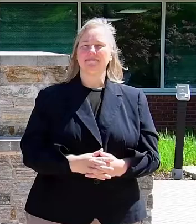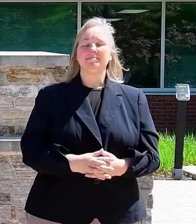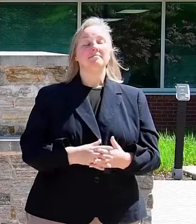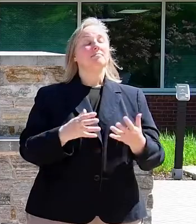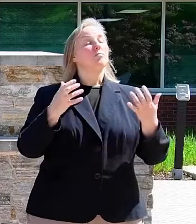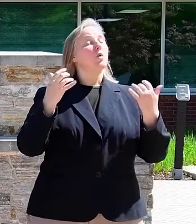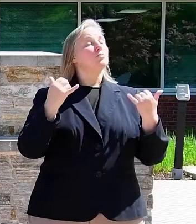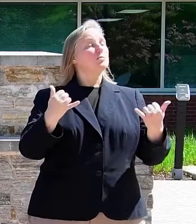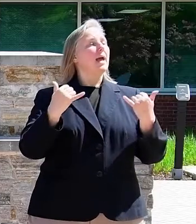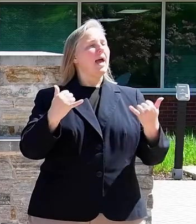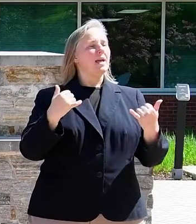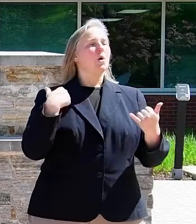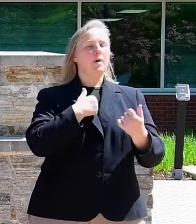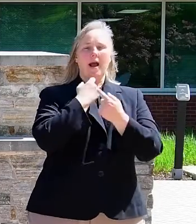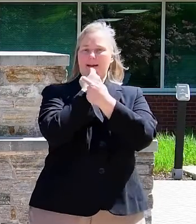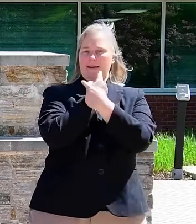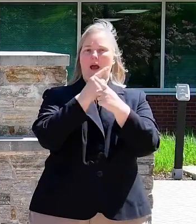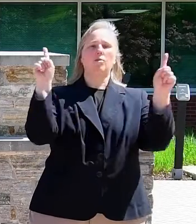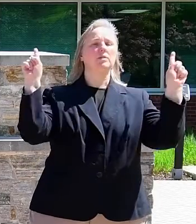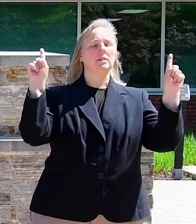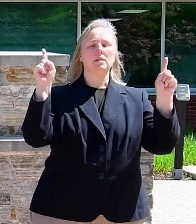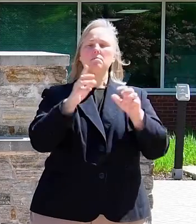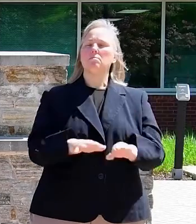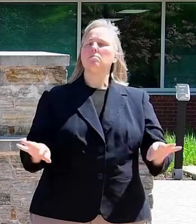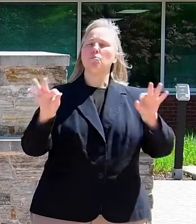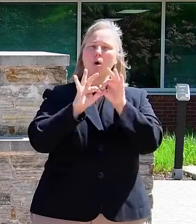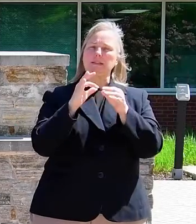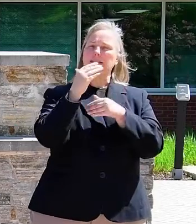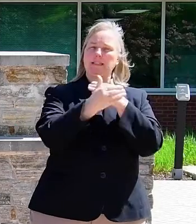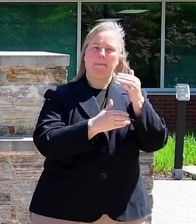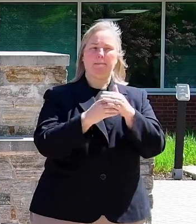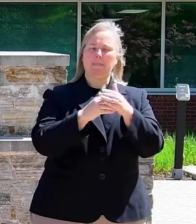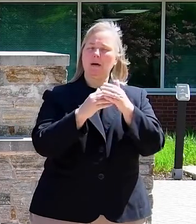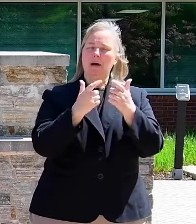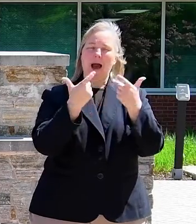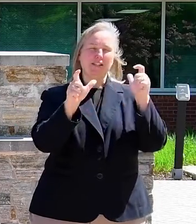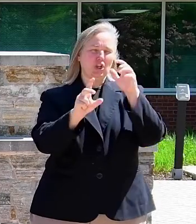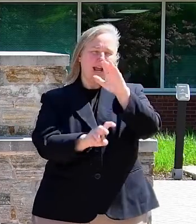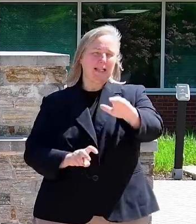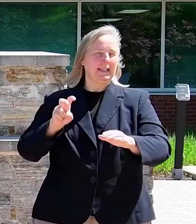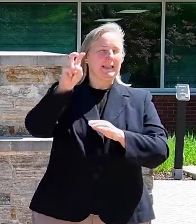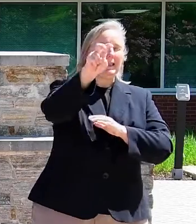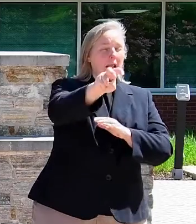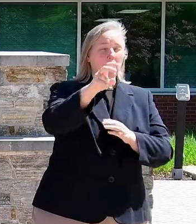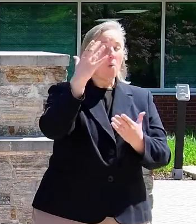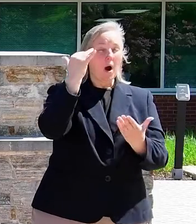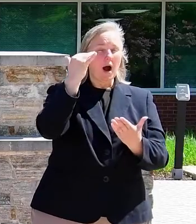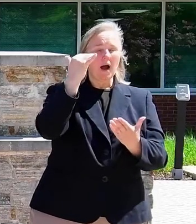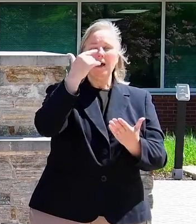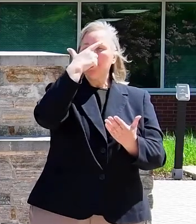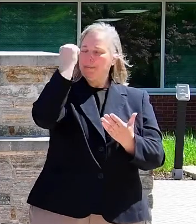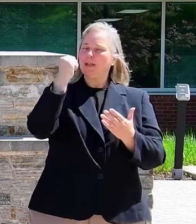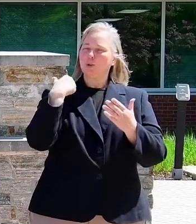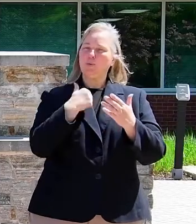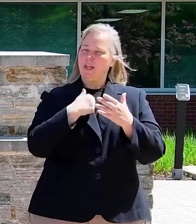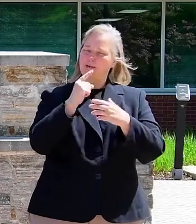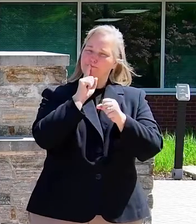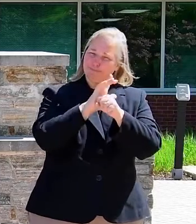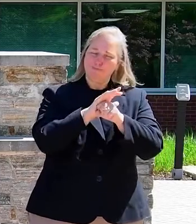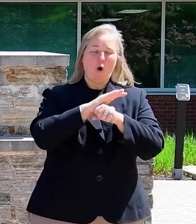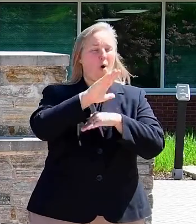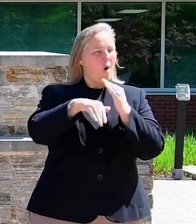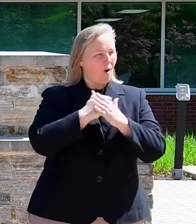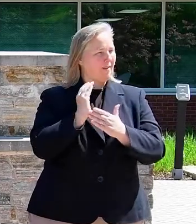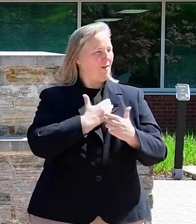Today, are announcing a critical step, a giant leap, if you will, by ensuring that all our residents can